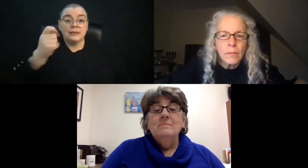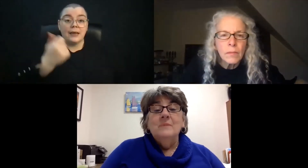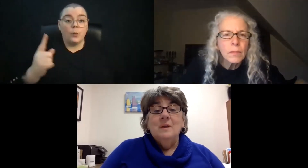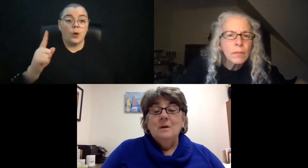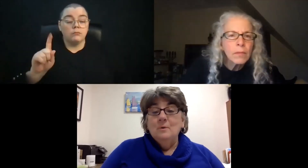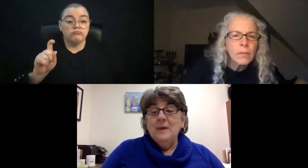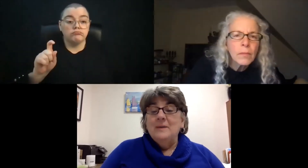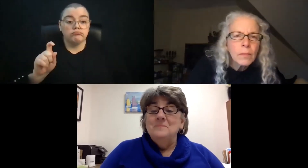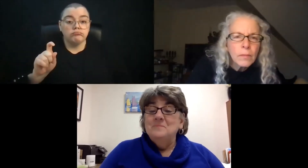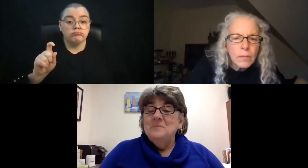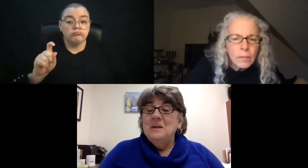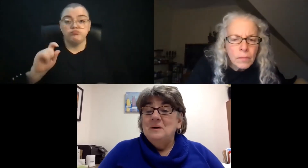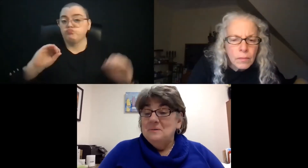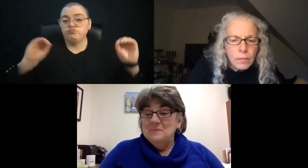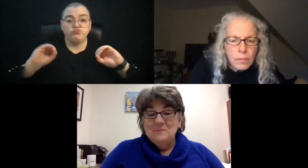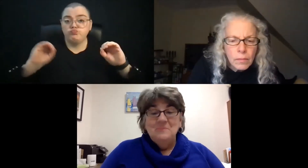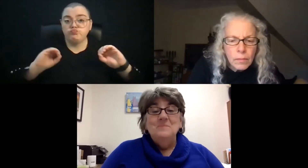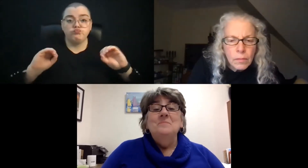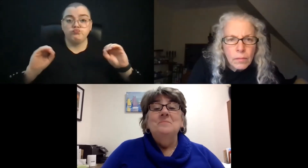Okay.